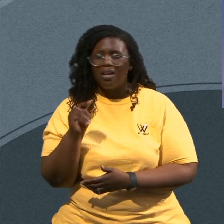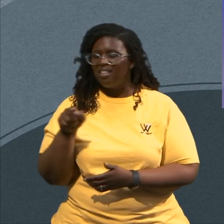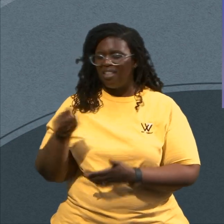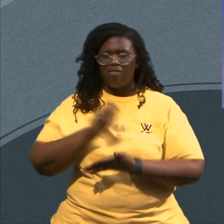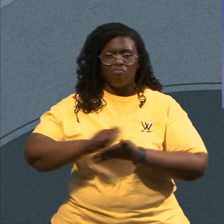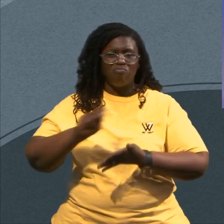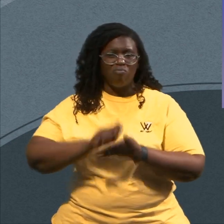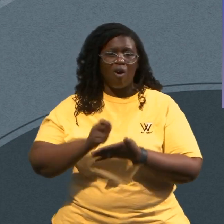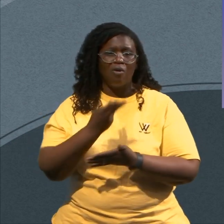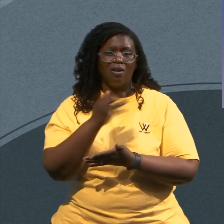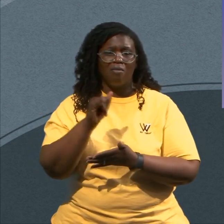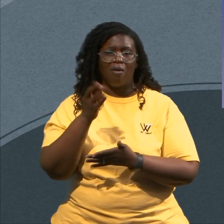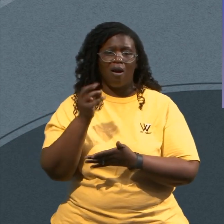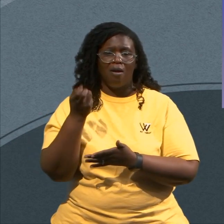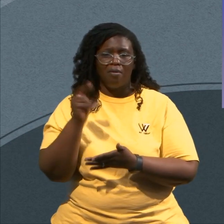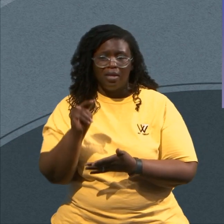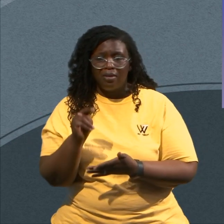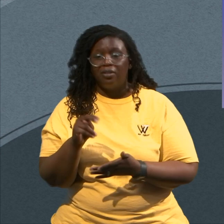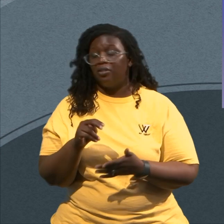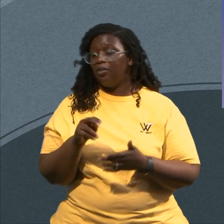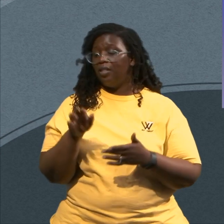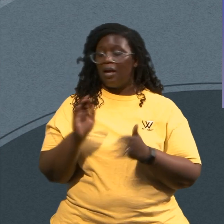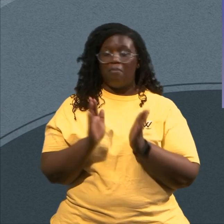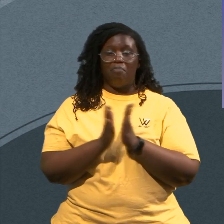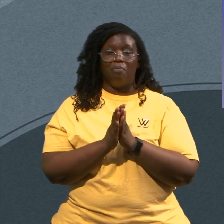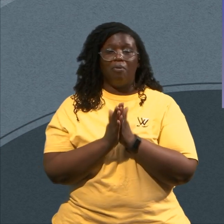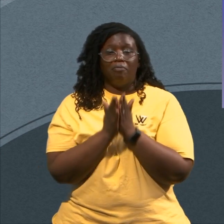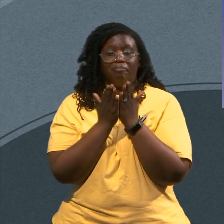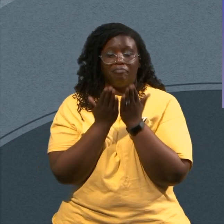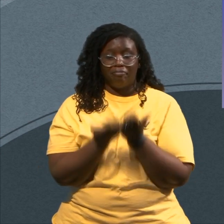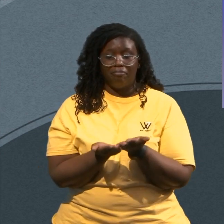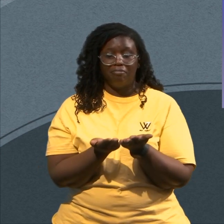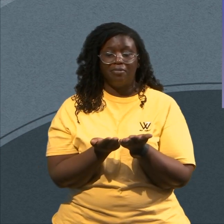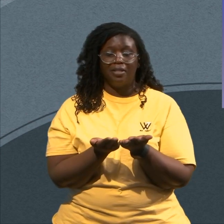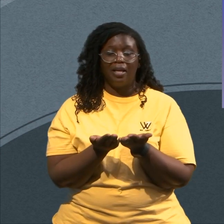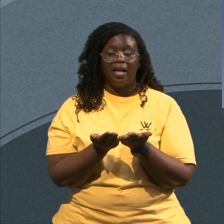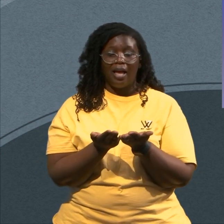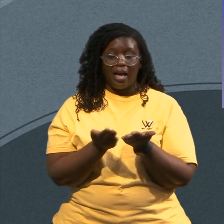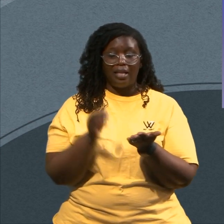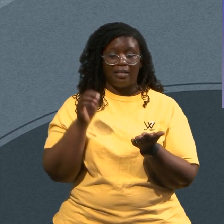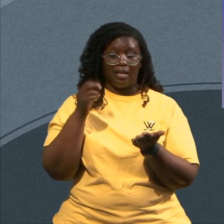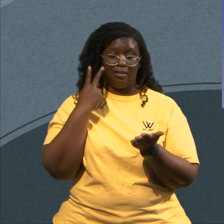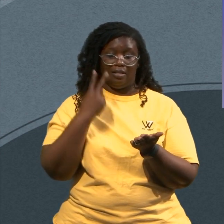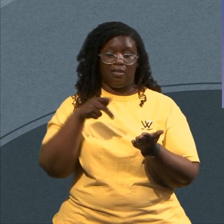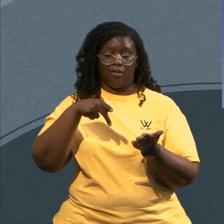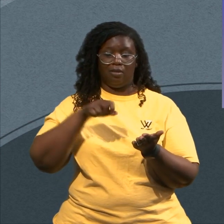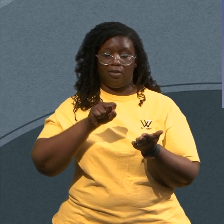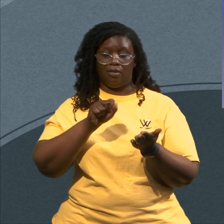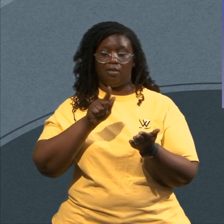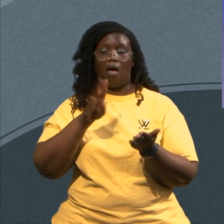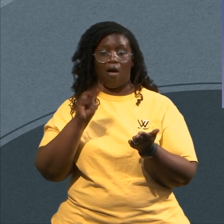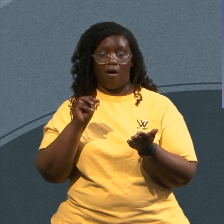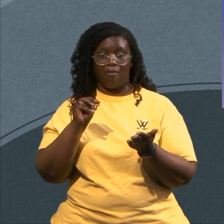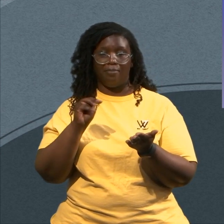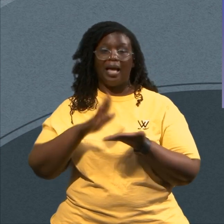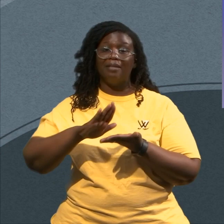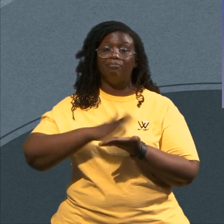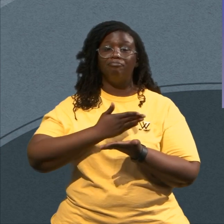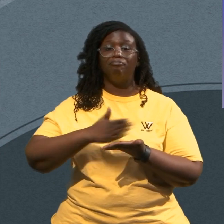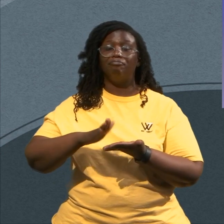up Their red hymn book And they would sing The Psalms And as they sang the Psalms The interpretation